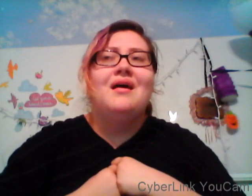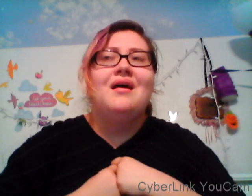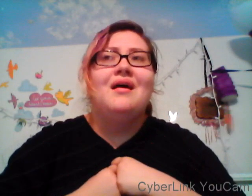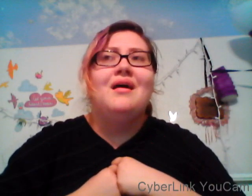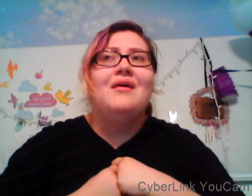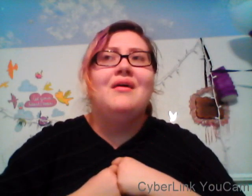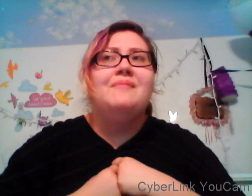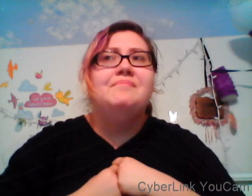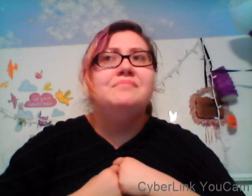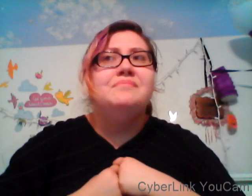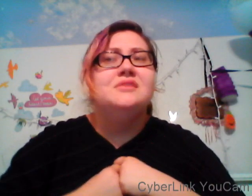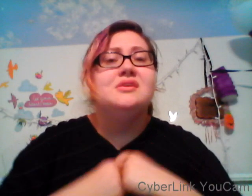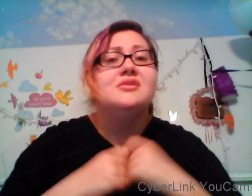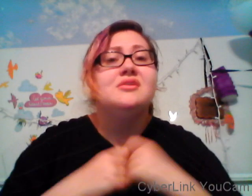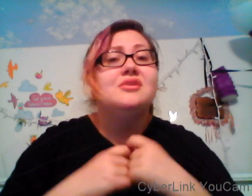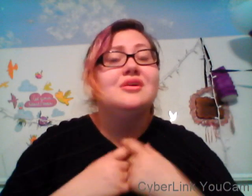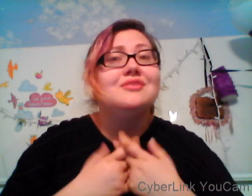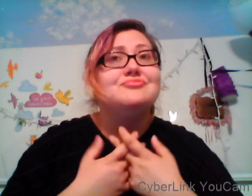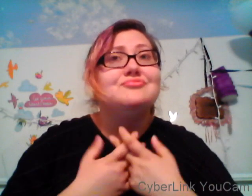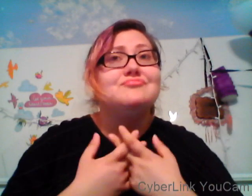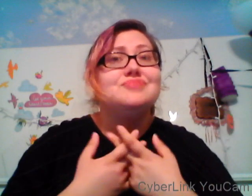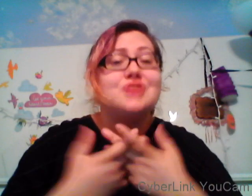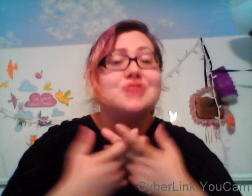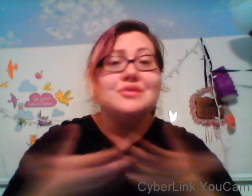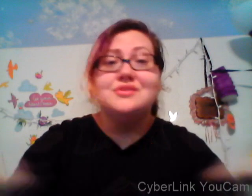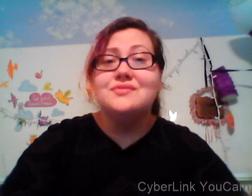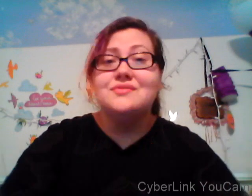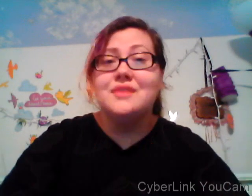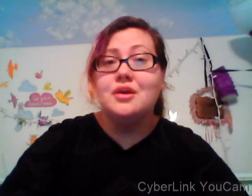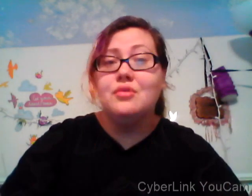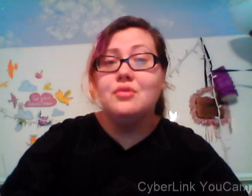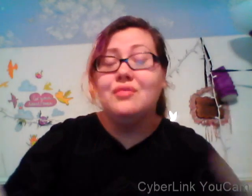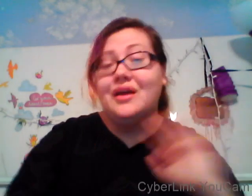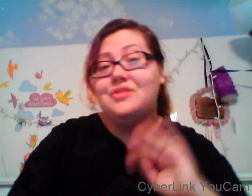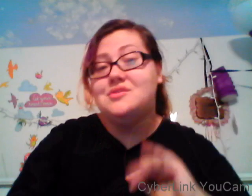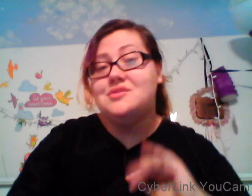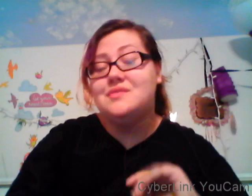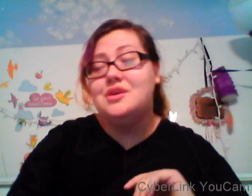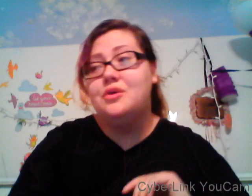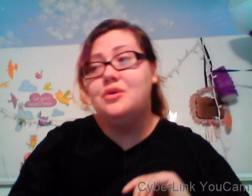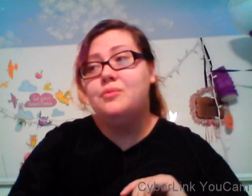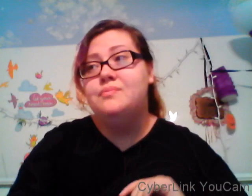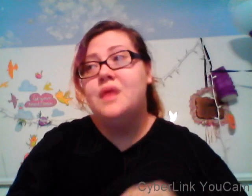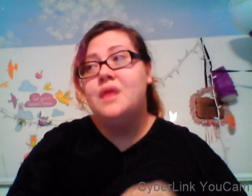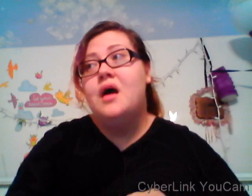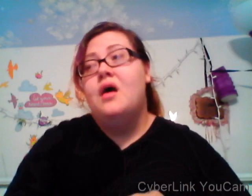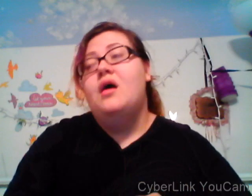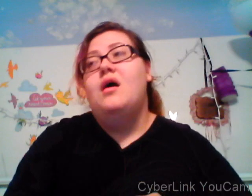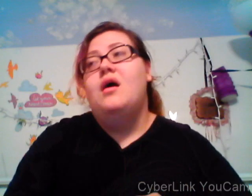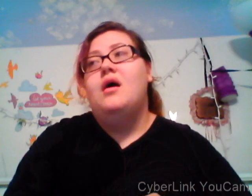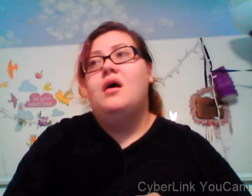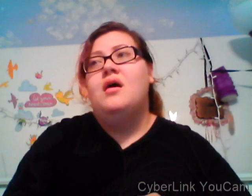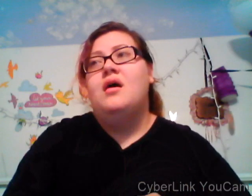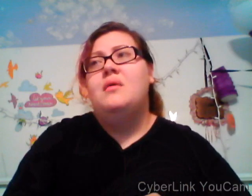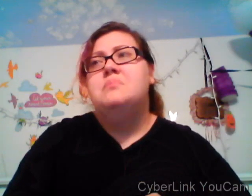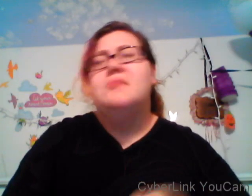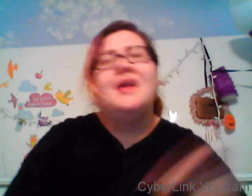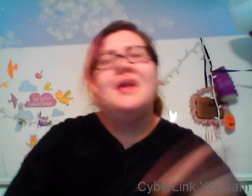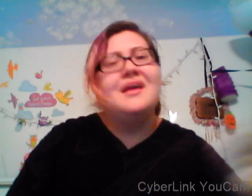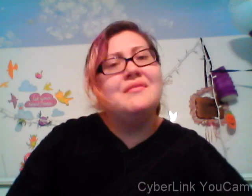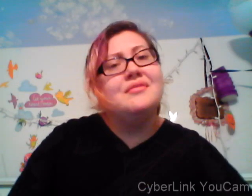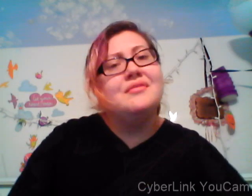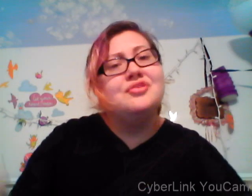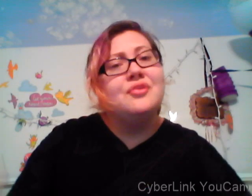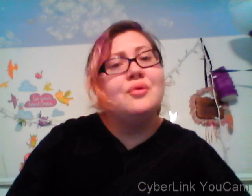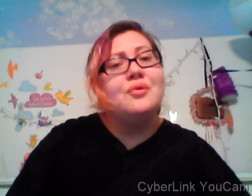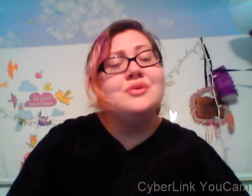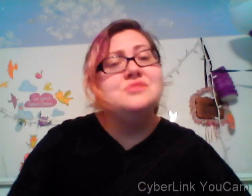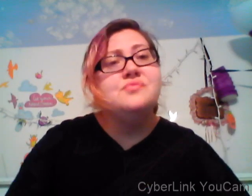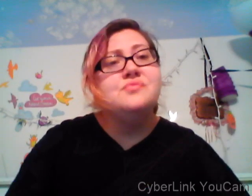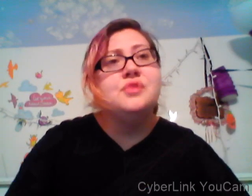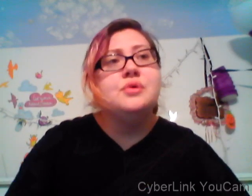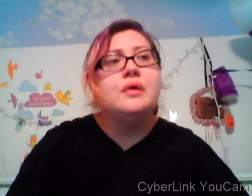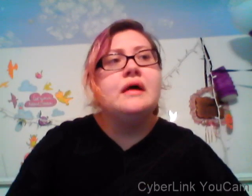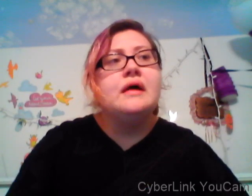well I'm gonna go if you guys have any questions leave them down in the comments and I will do my best to answer them